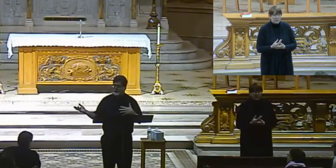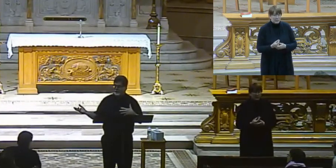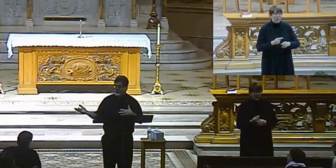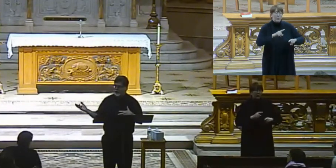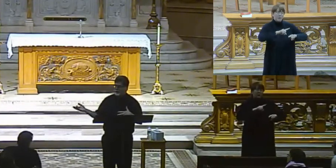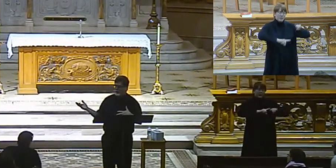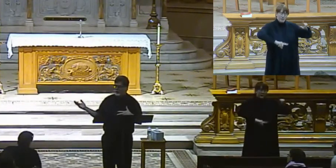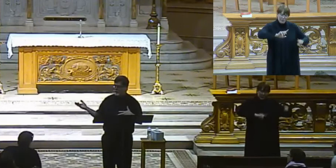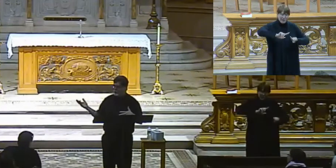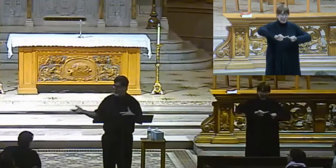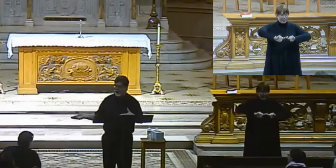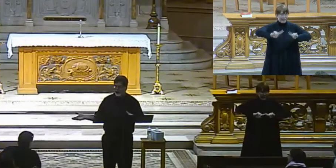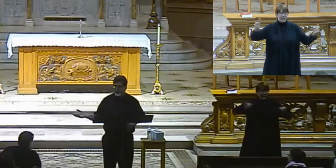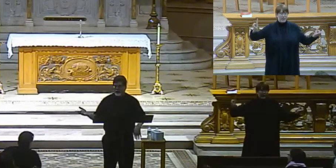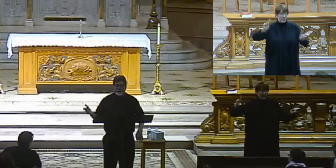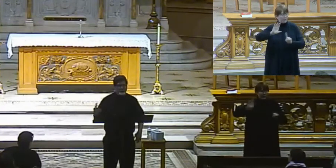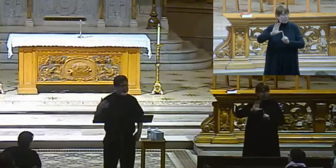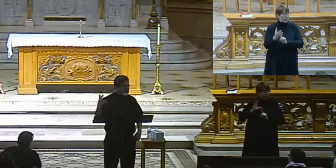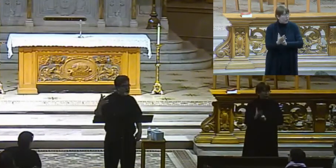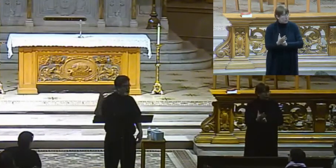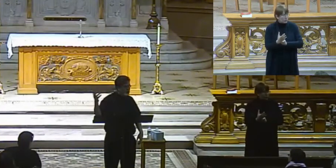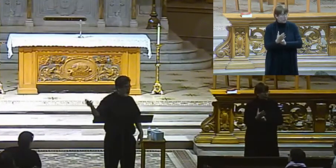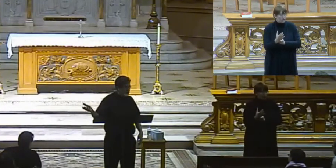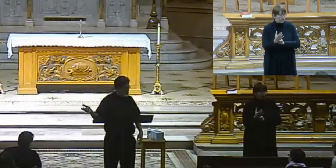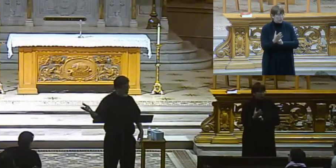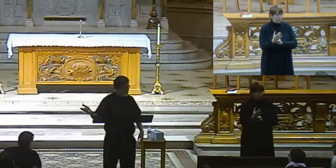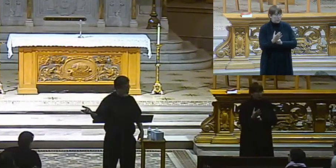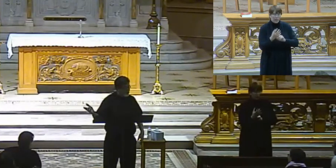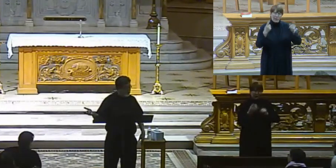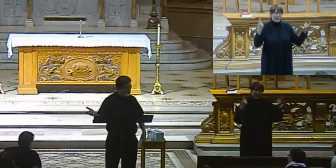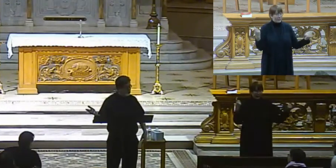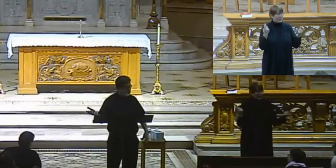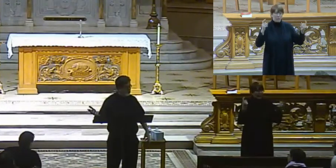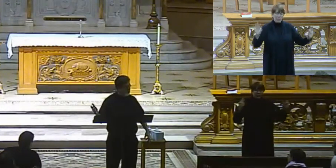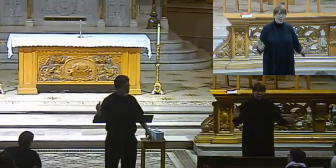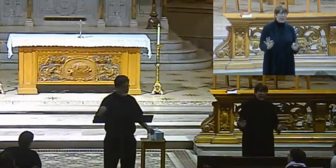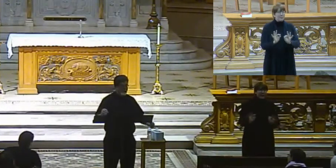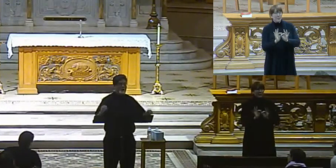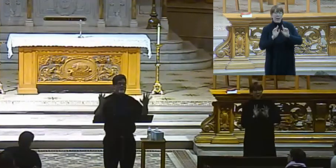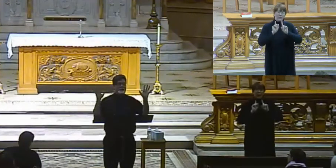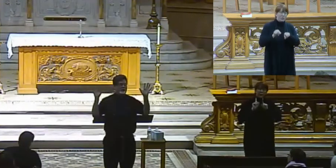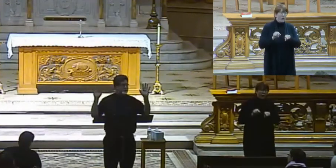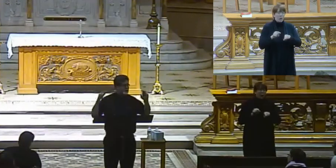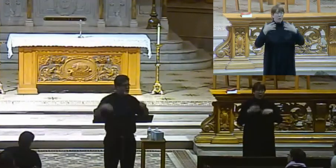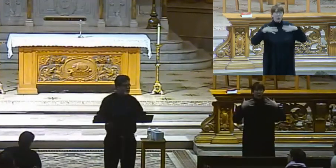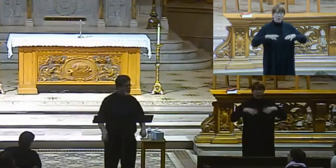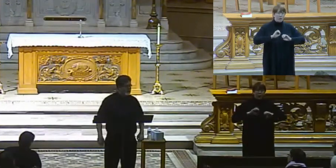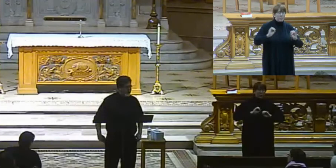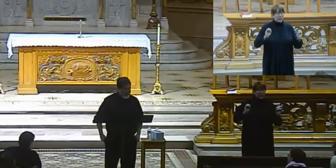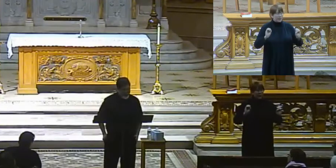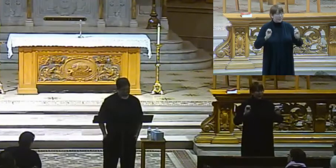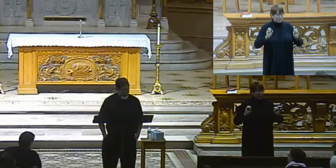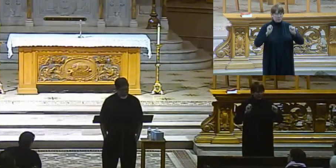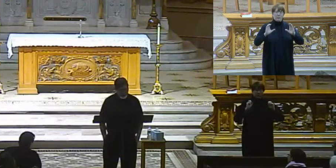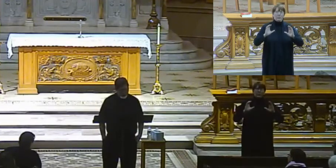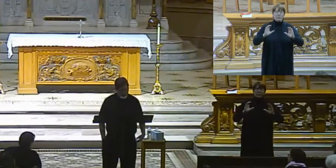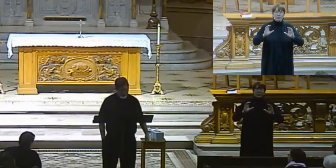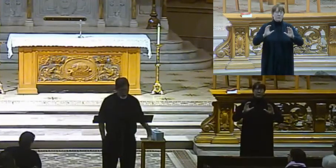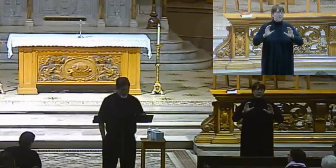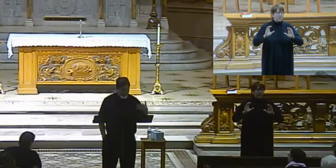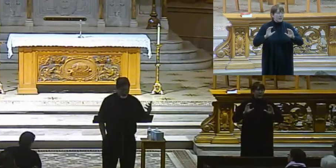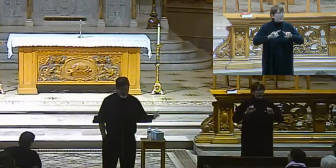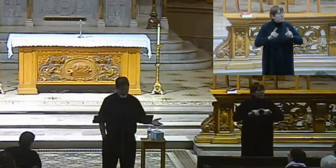right? That that's an entirely different way to celebrate liturgy than what, you know, we're kind of appalled by that sort of a thing. And